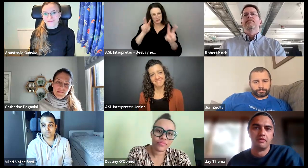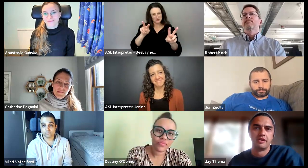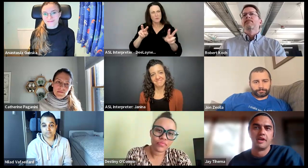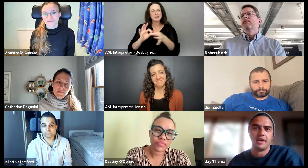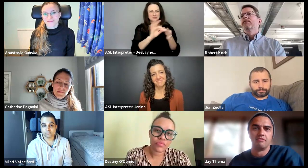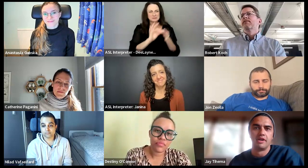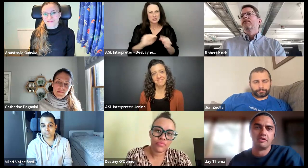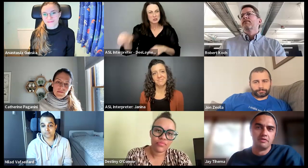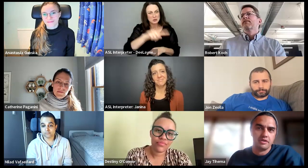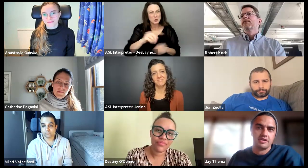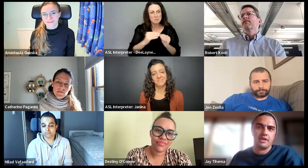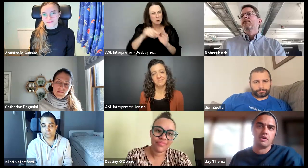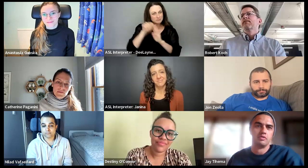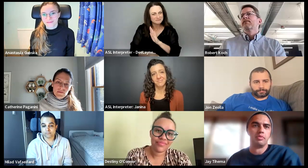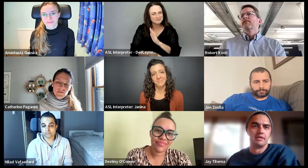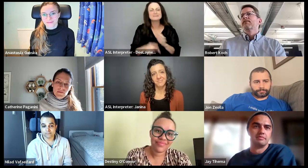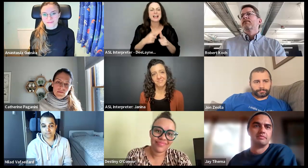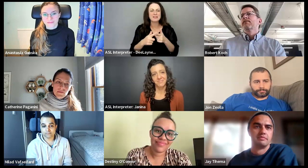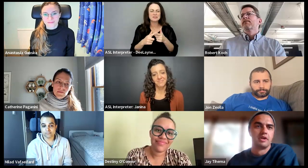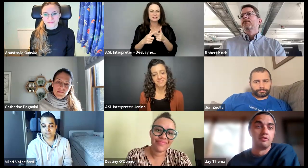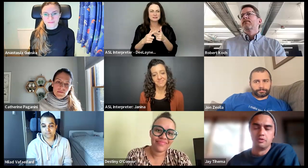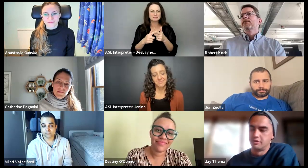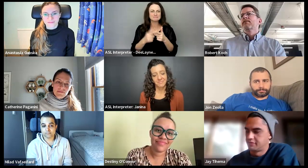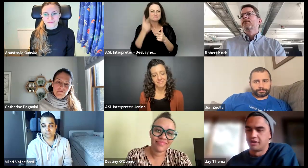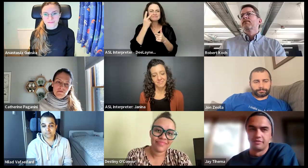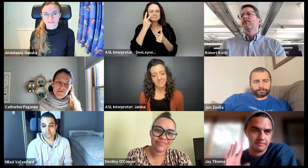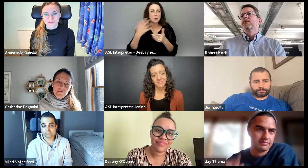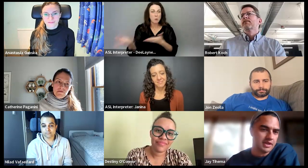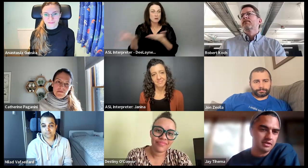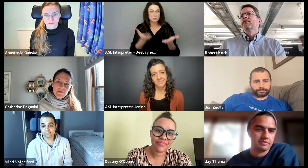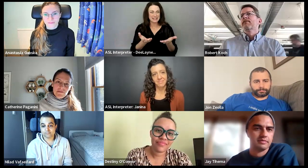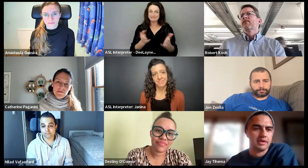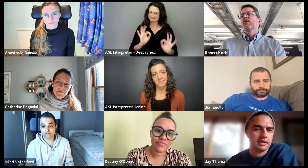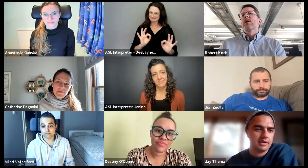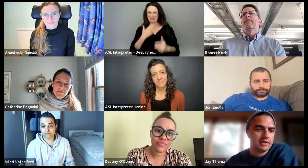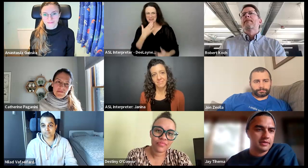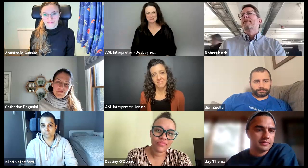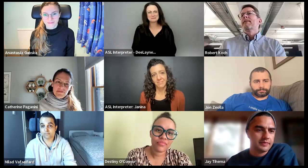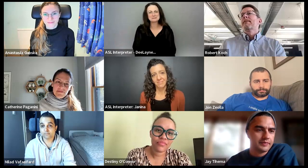with you all further and really looking forward to seeing what you will bring going forward. So thank you.